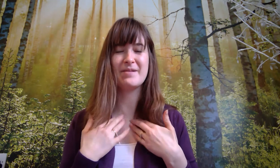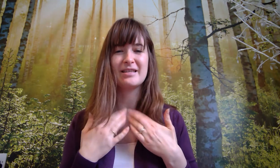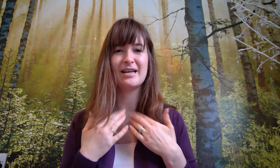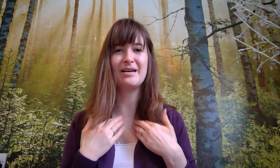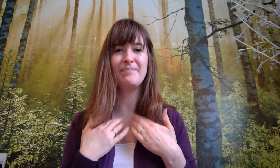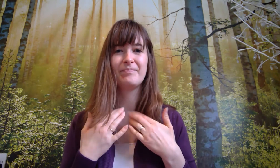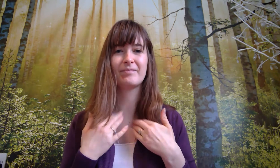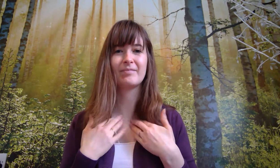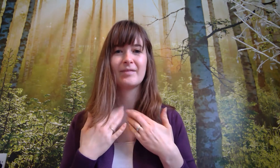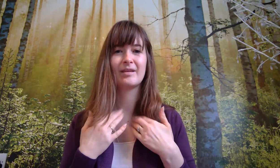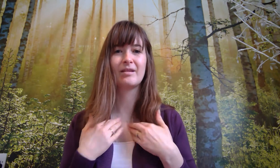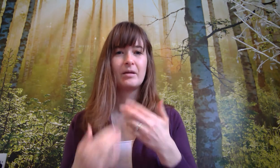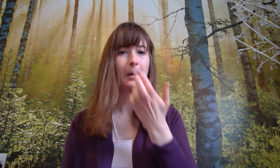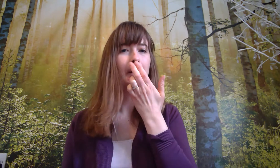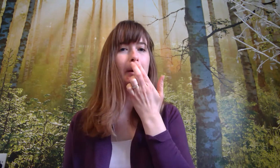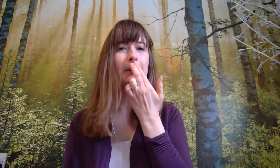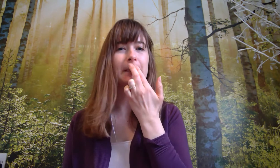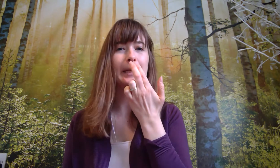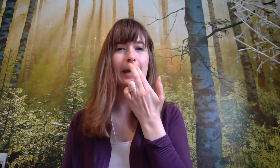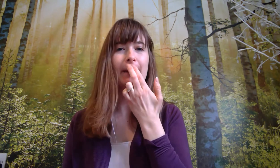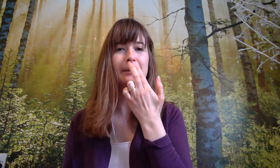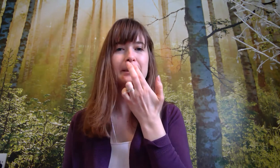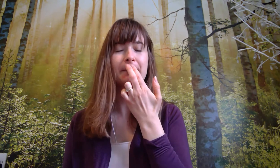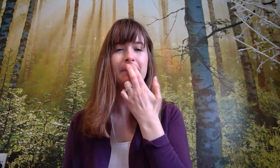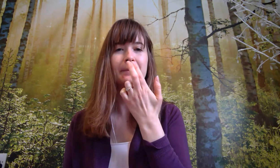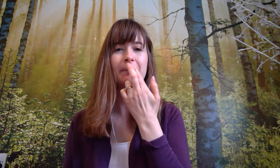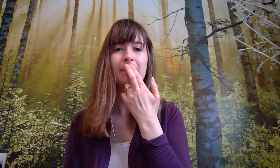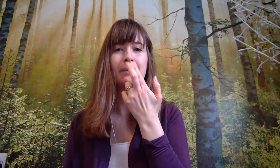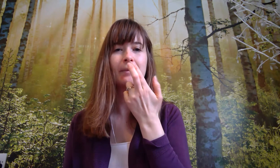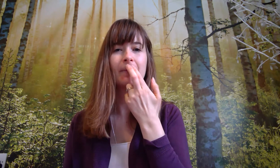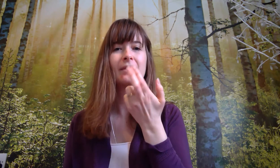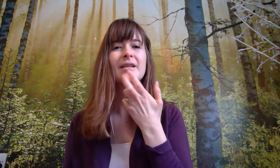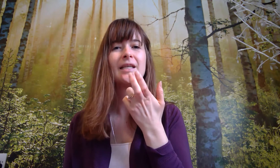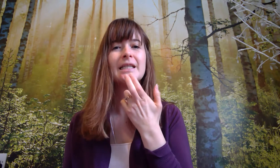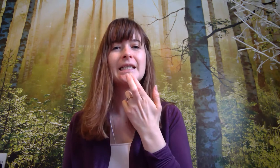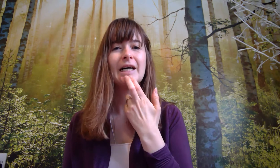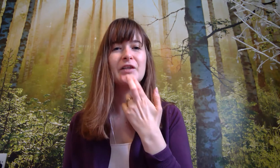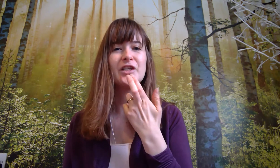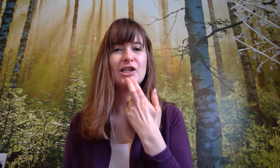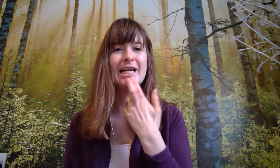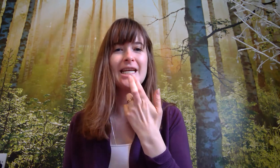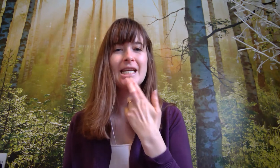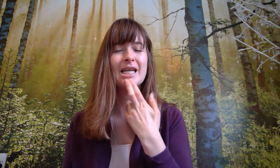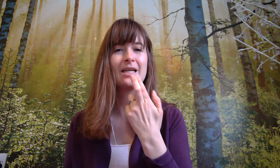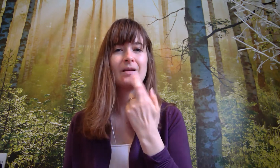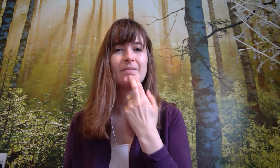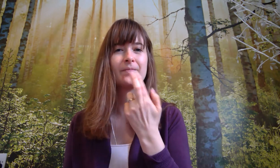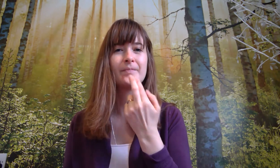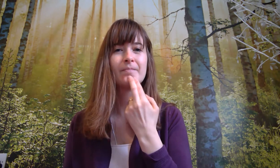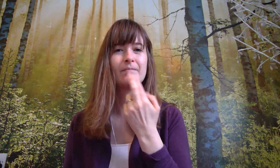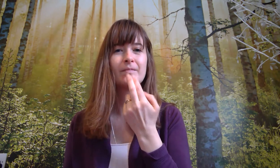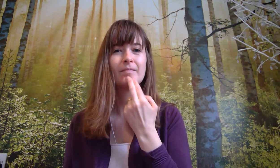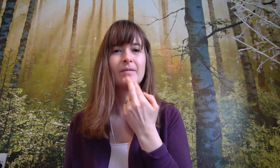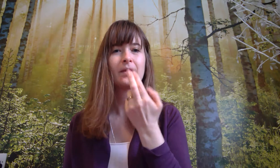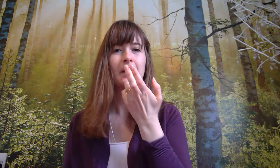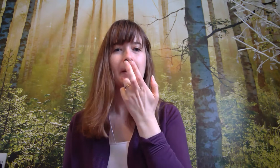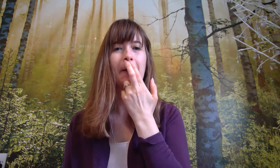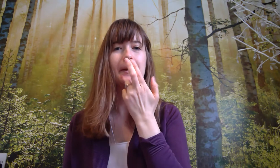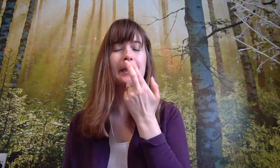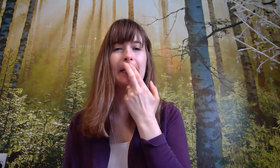bits are under your nose on your chin under your